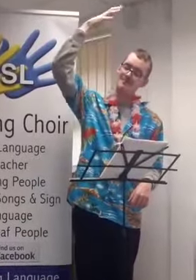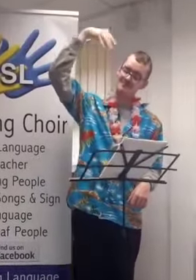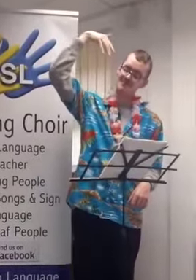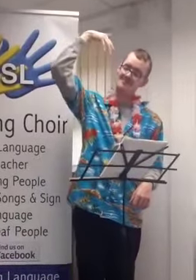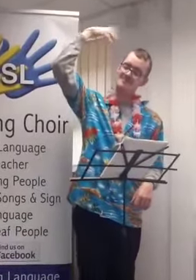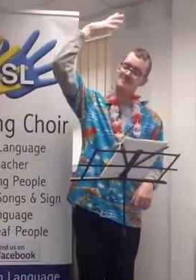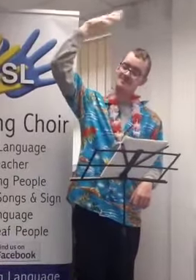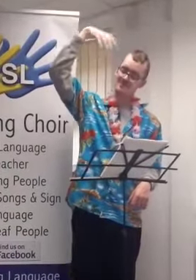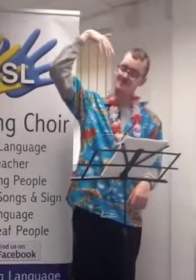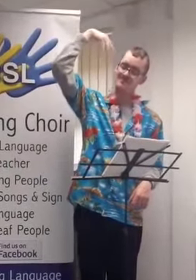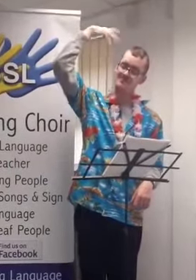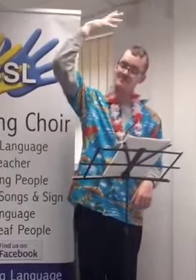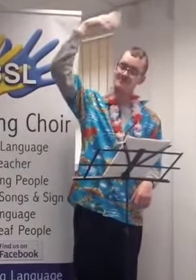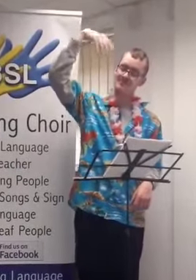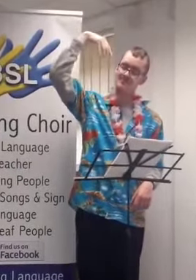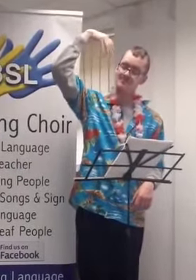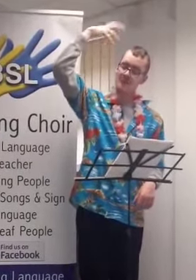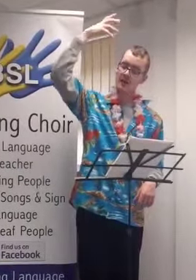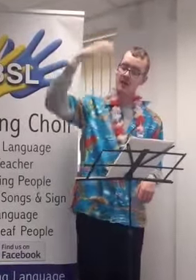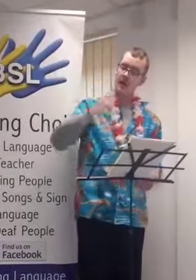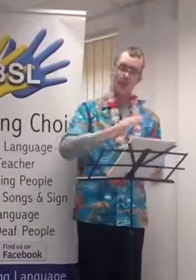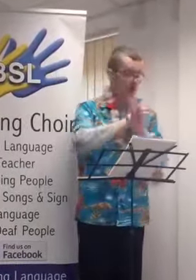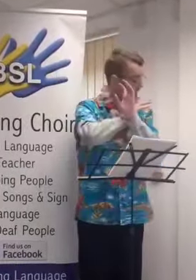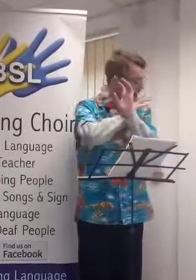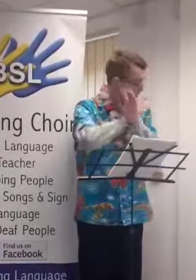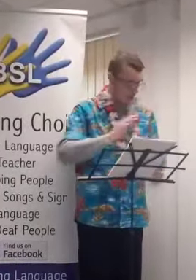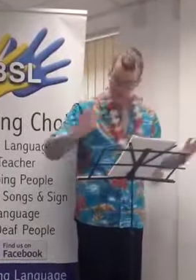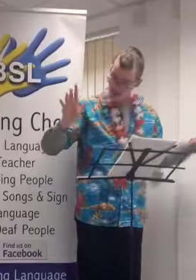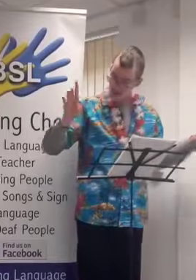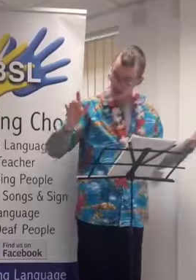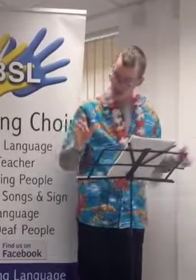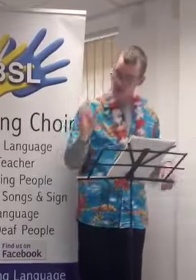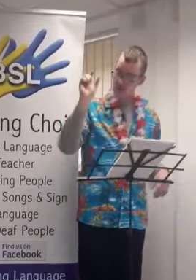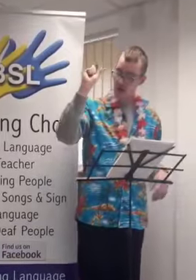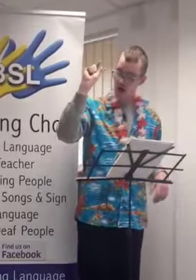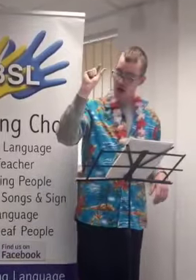I'm not the only one.